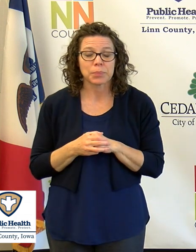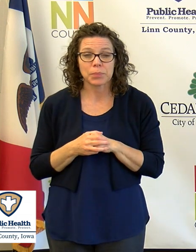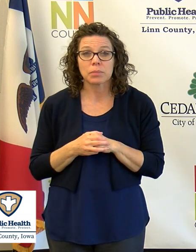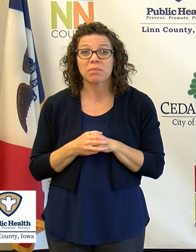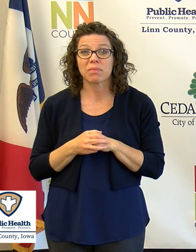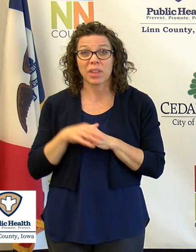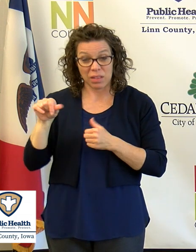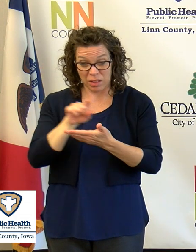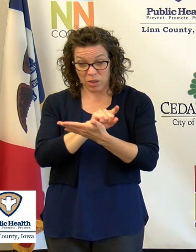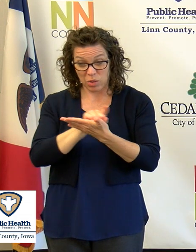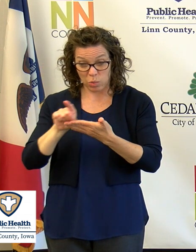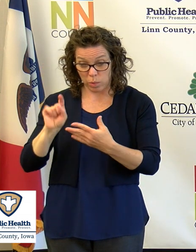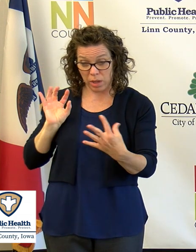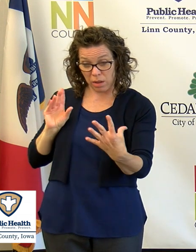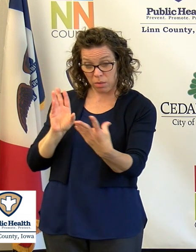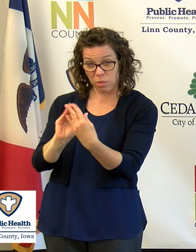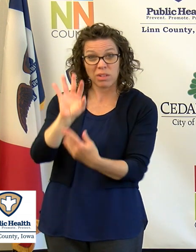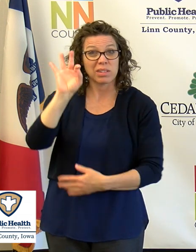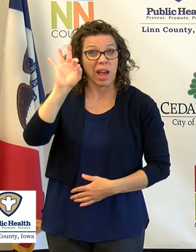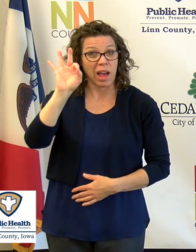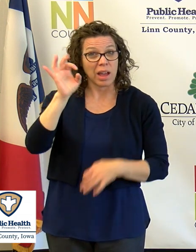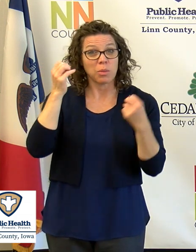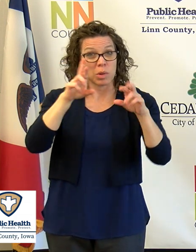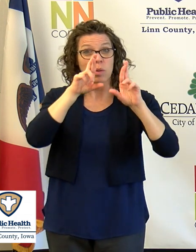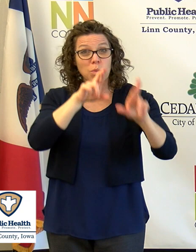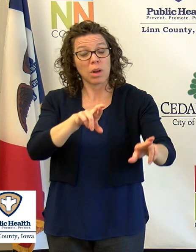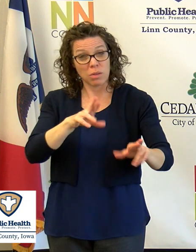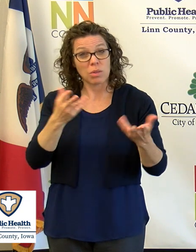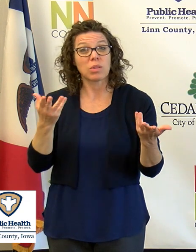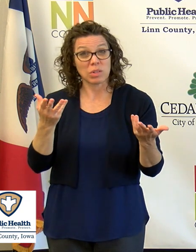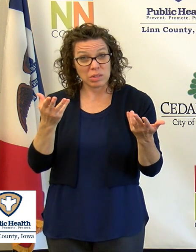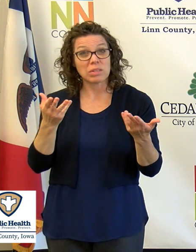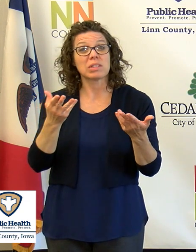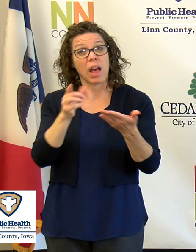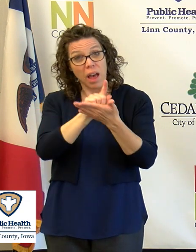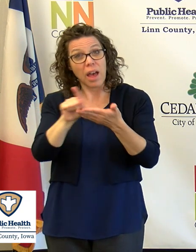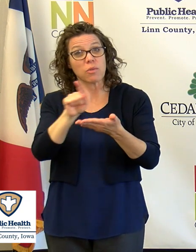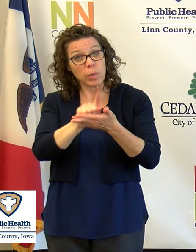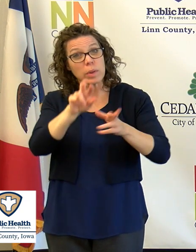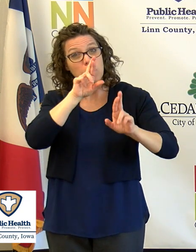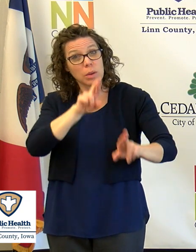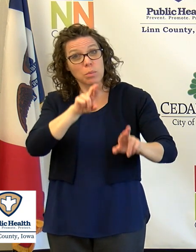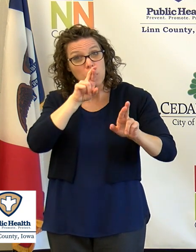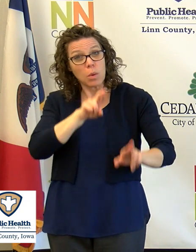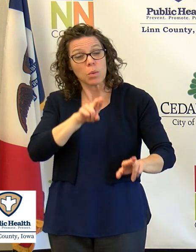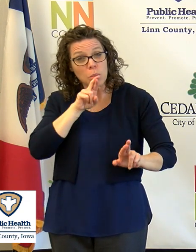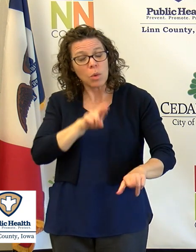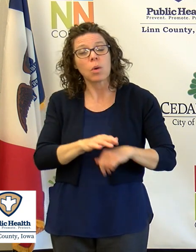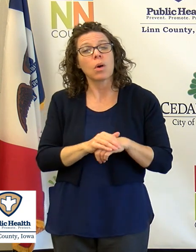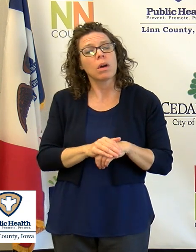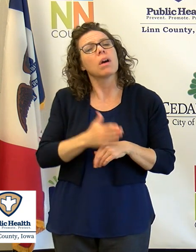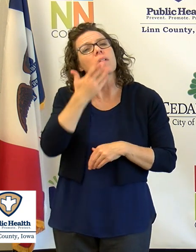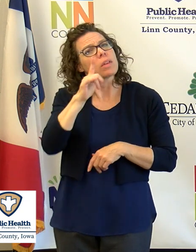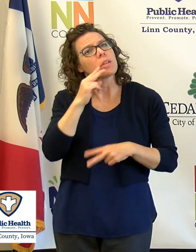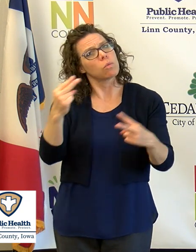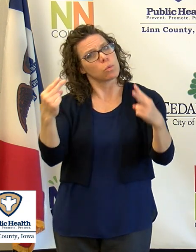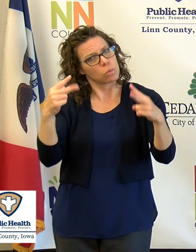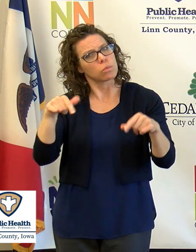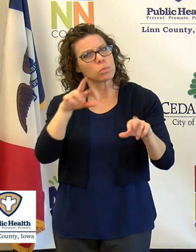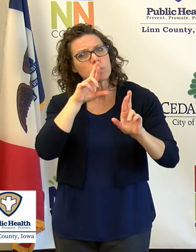the ninth week of our emergency response reports to the community. I want to thank everyone for tuning in to these reports